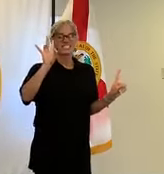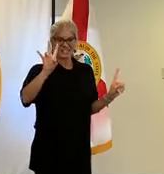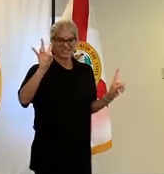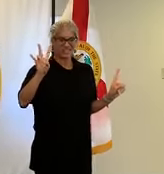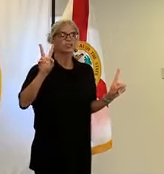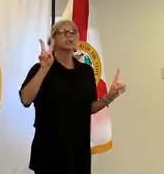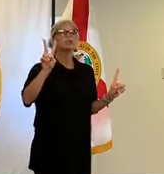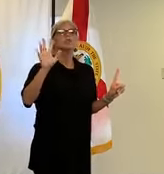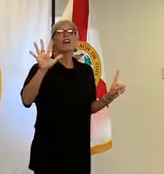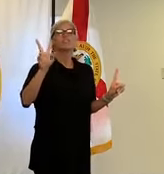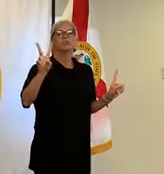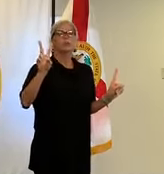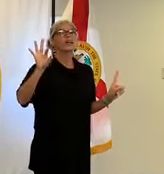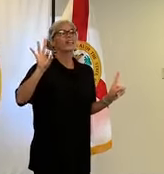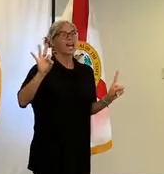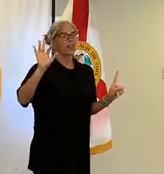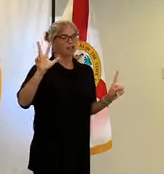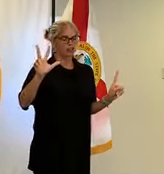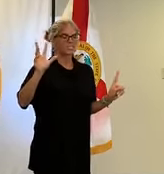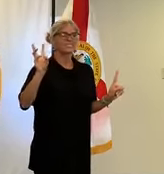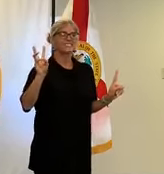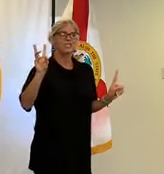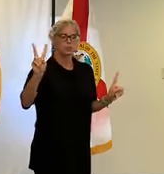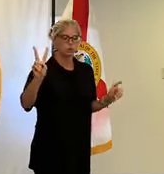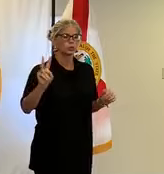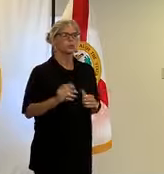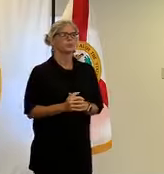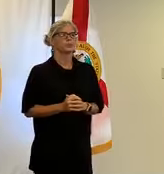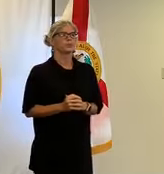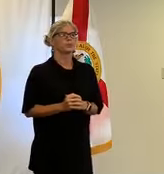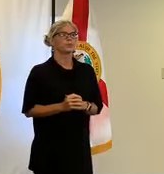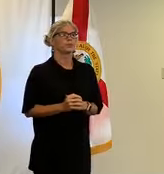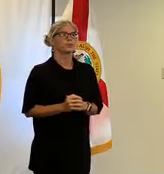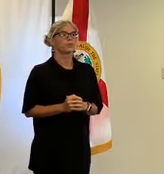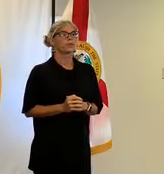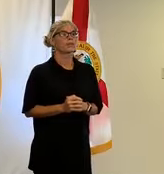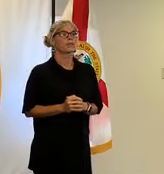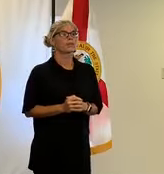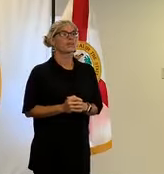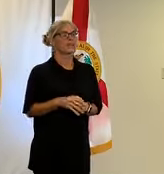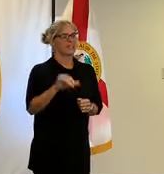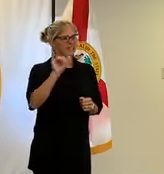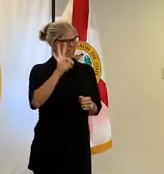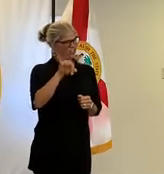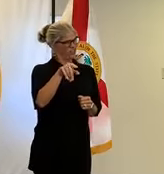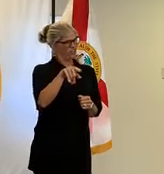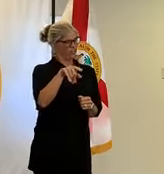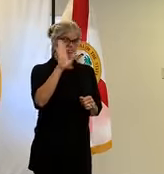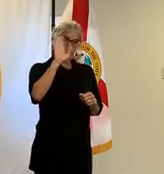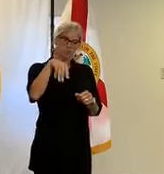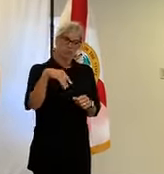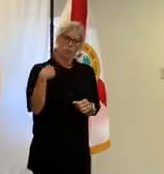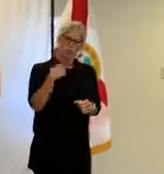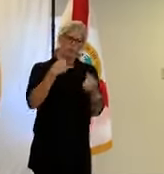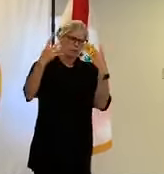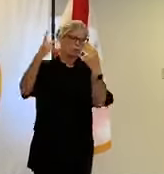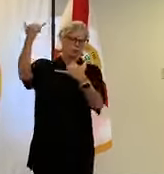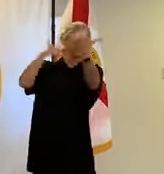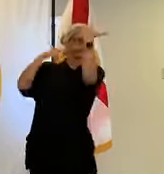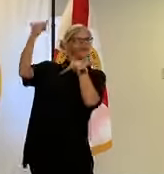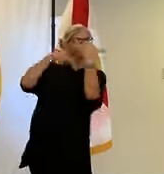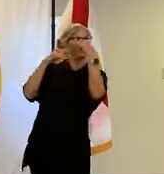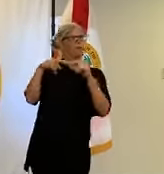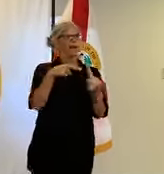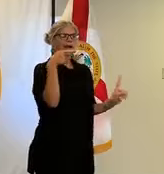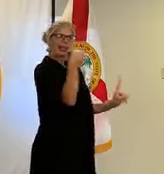-9362 if you've been first we've had a lot of calls in about the testing results